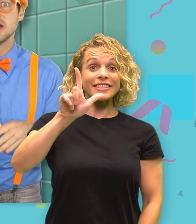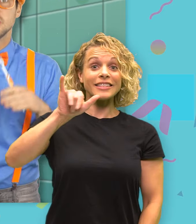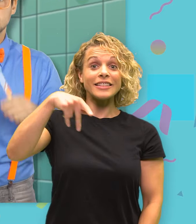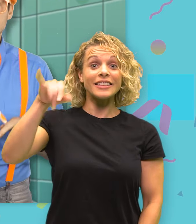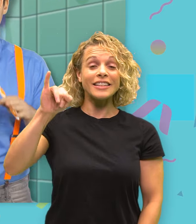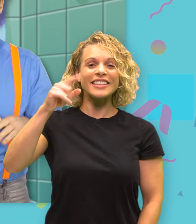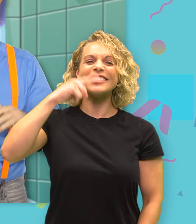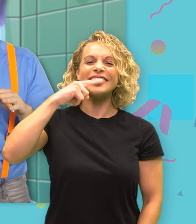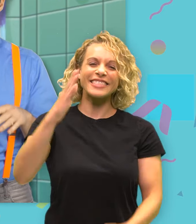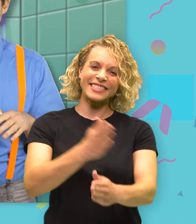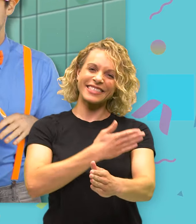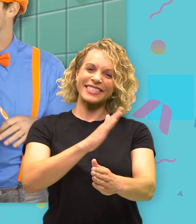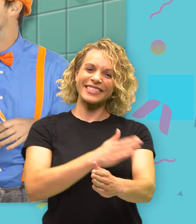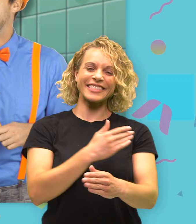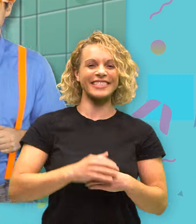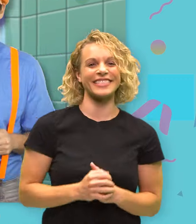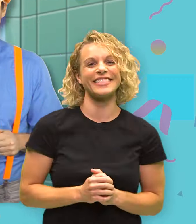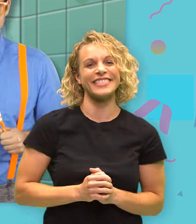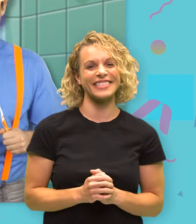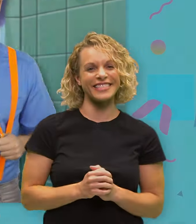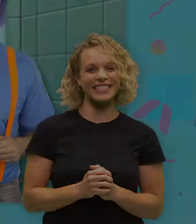Toothbrushing Song. Haha, yeah, that's my name. Wait.